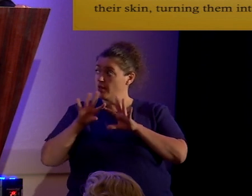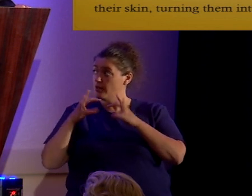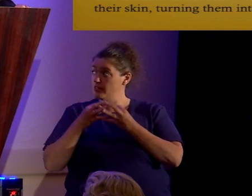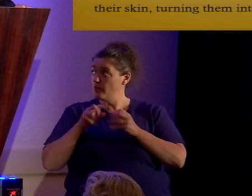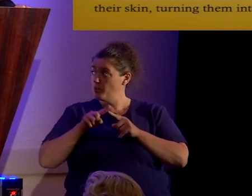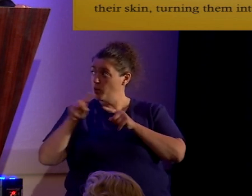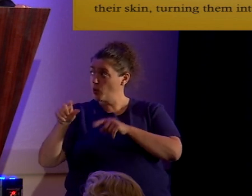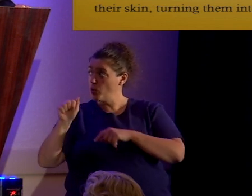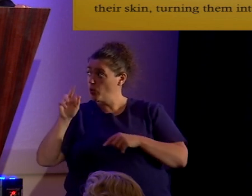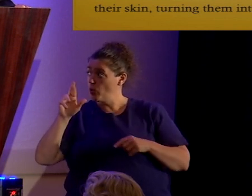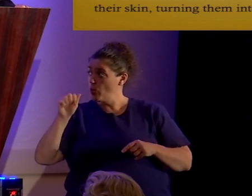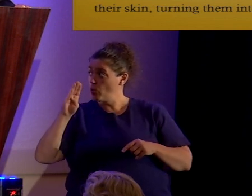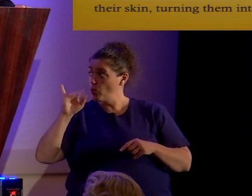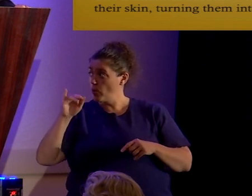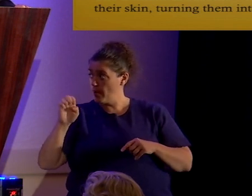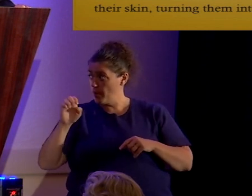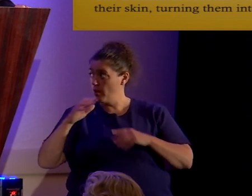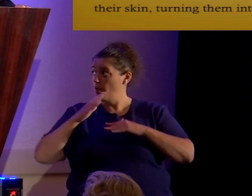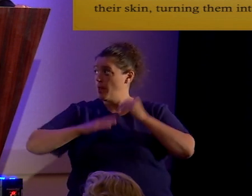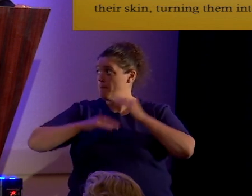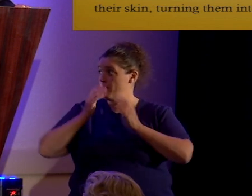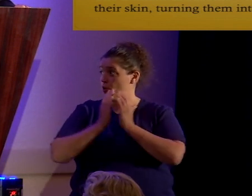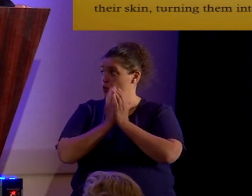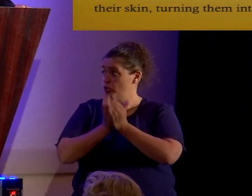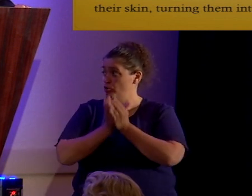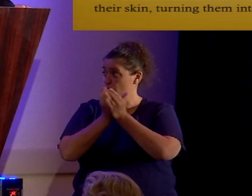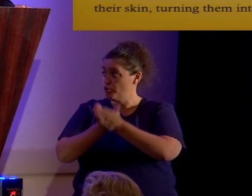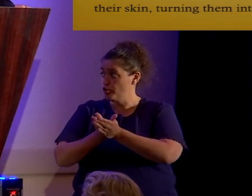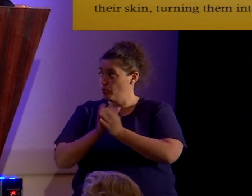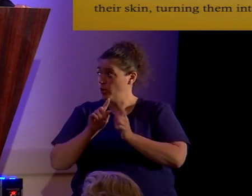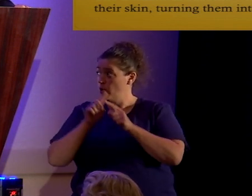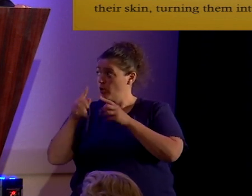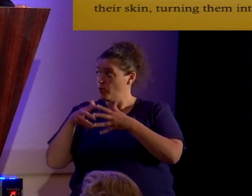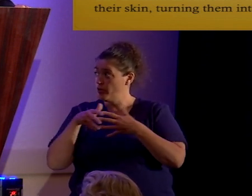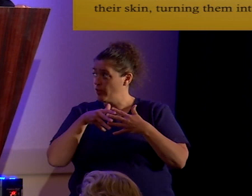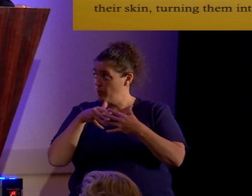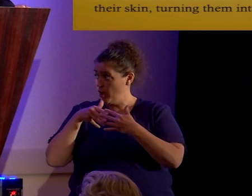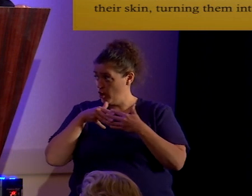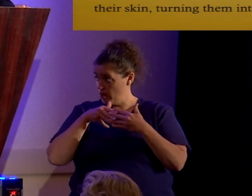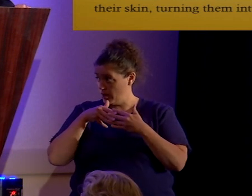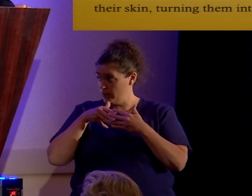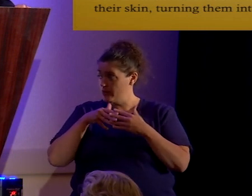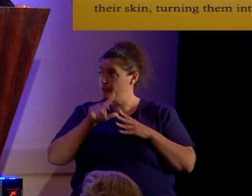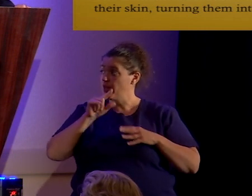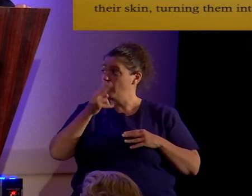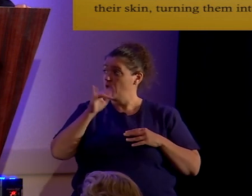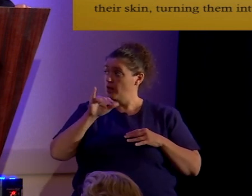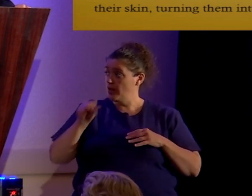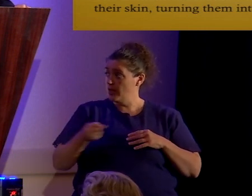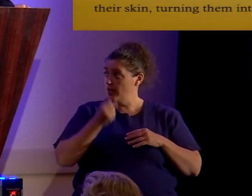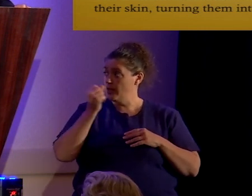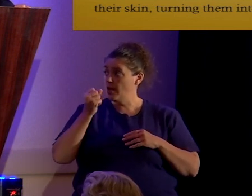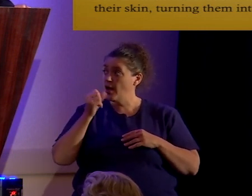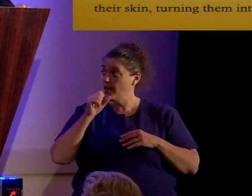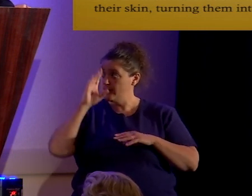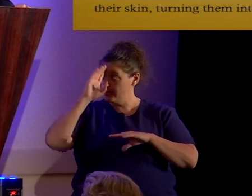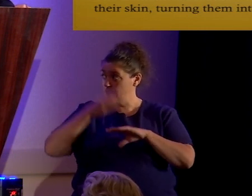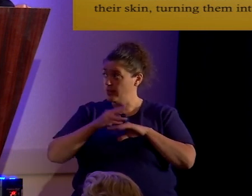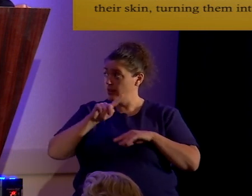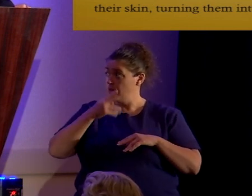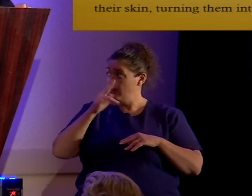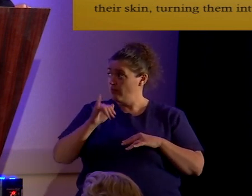it to Arabia, build a ship and cross the Pacific Ocean to the Americas. Lehi's sons Nephi and Laman